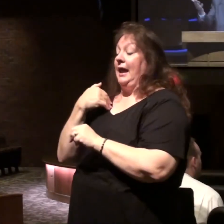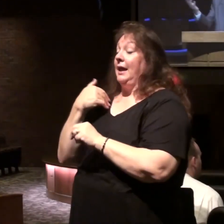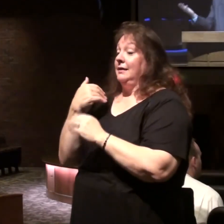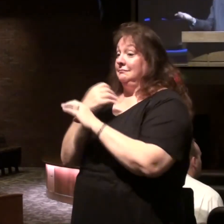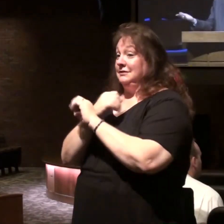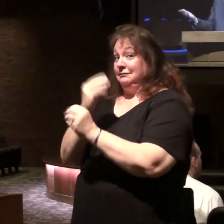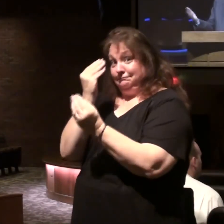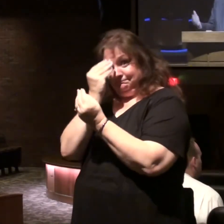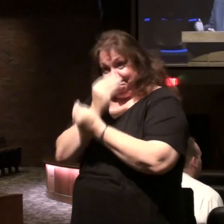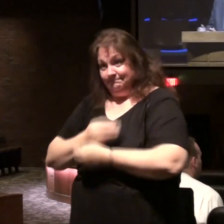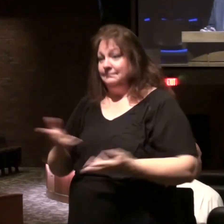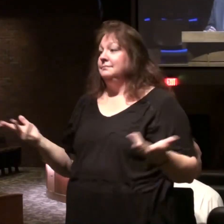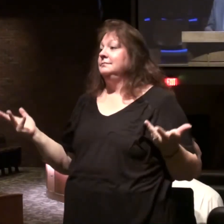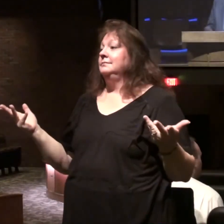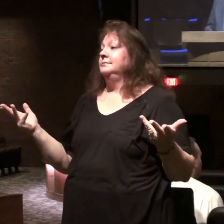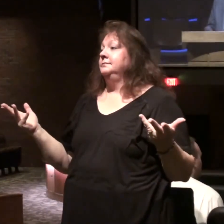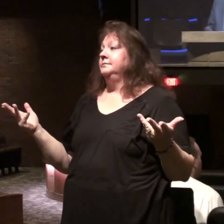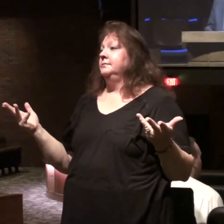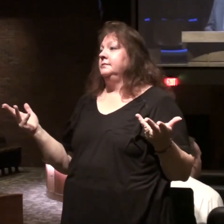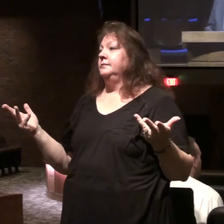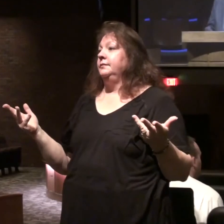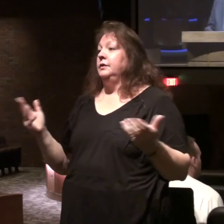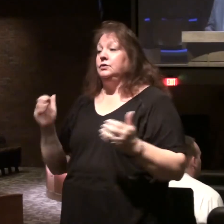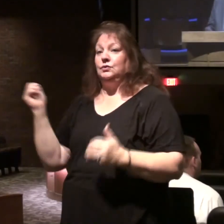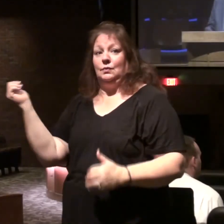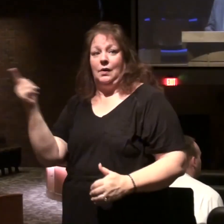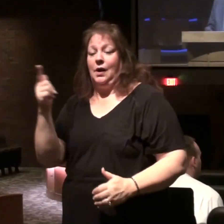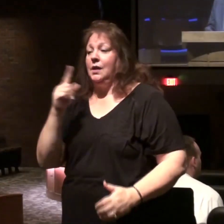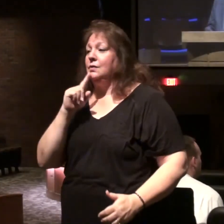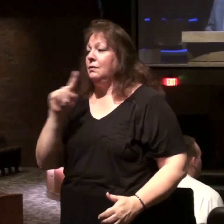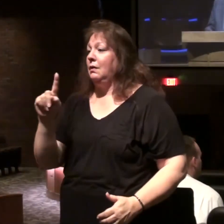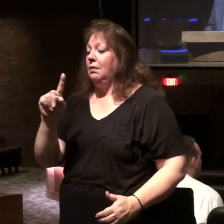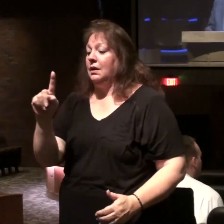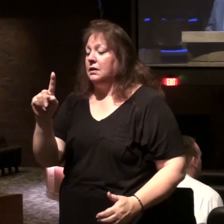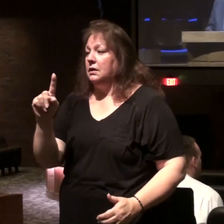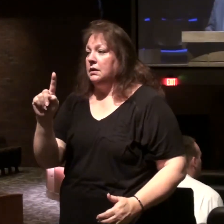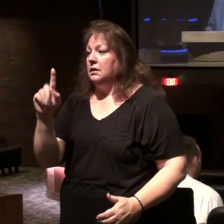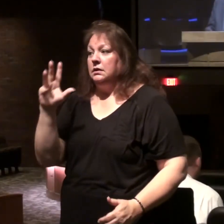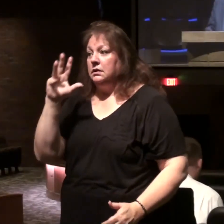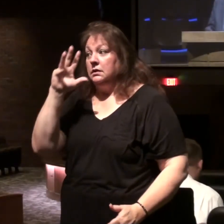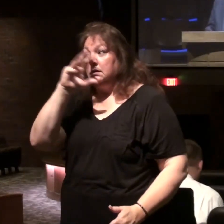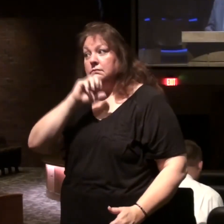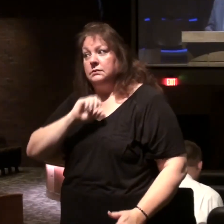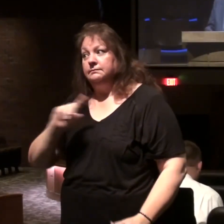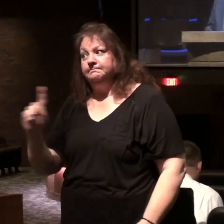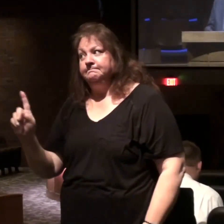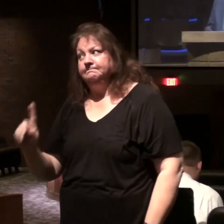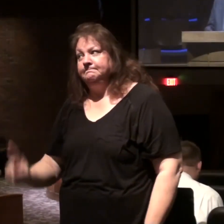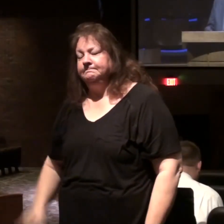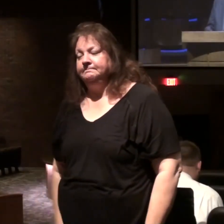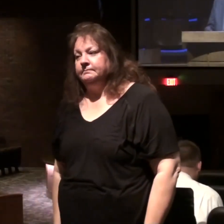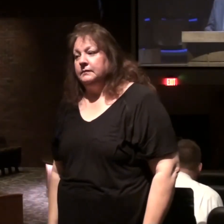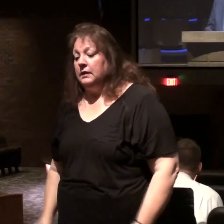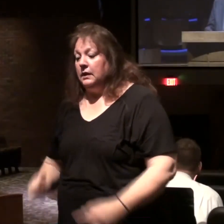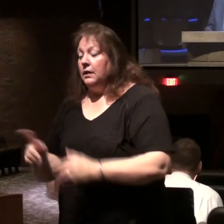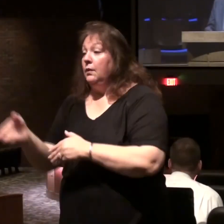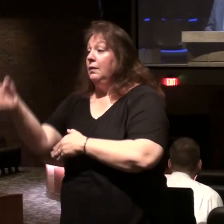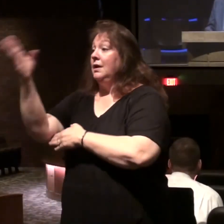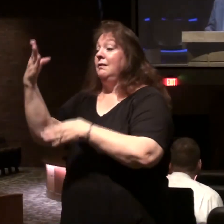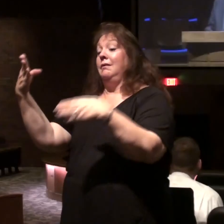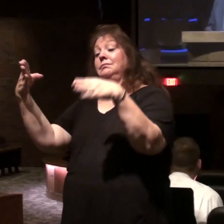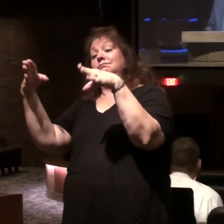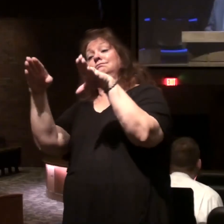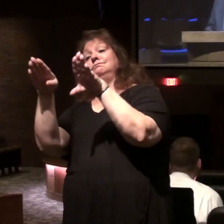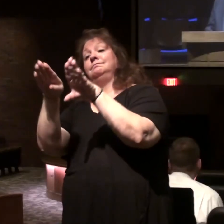salvation to the lost you know you don't want to miss it when God closes